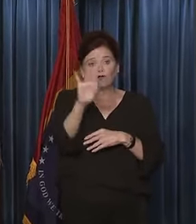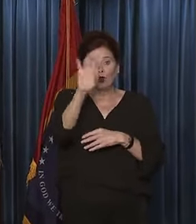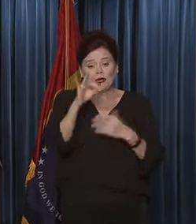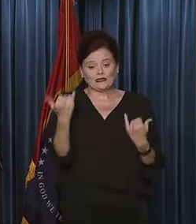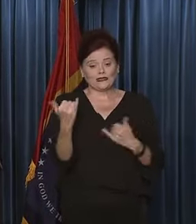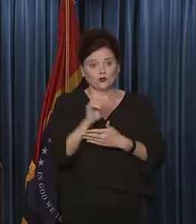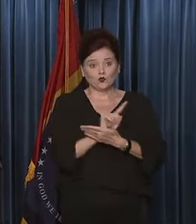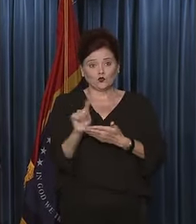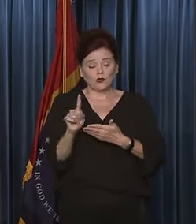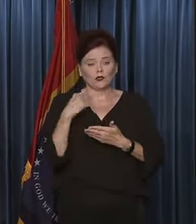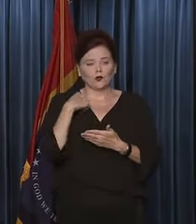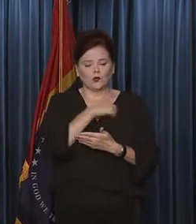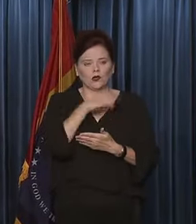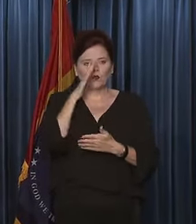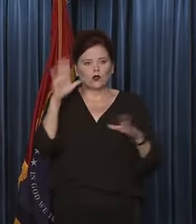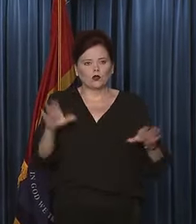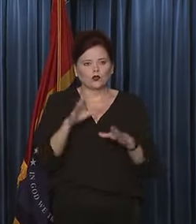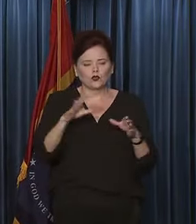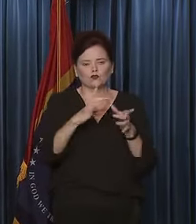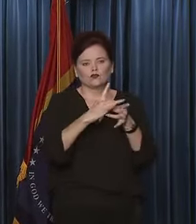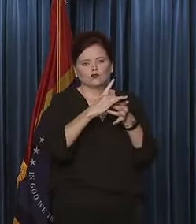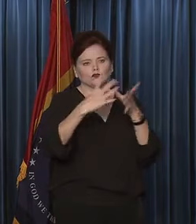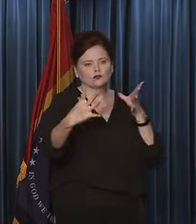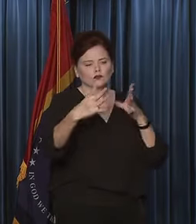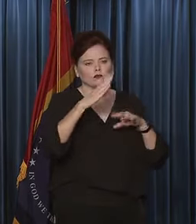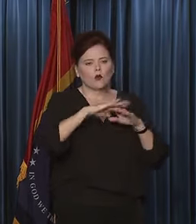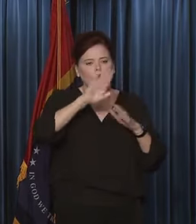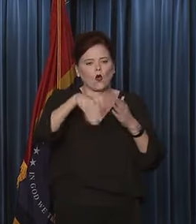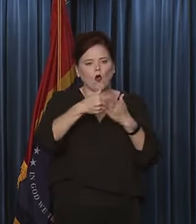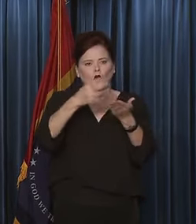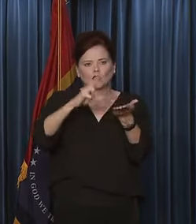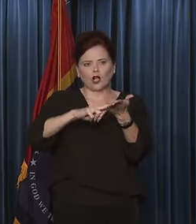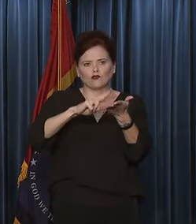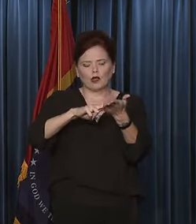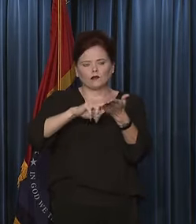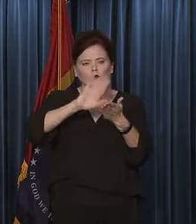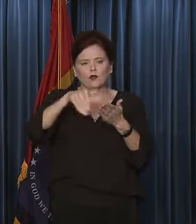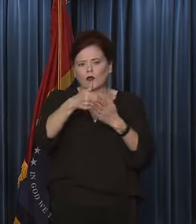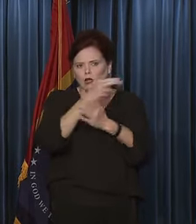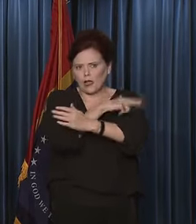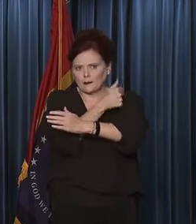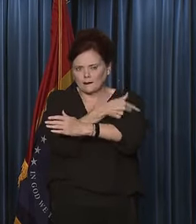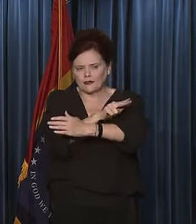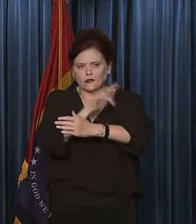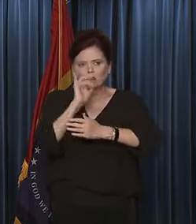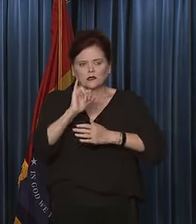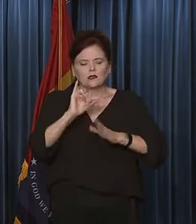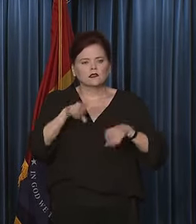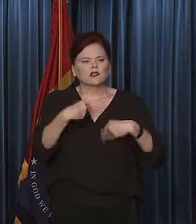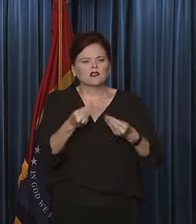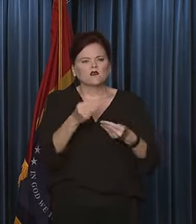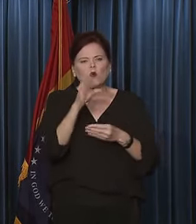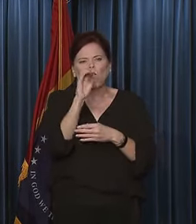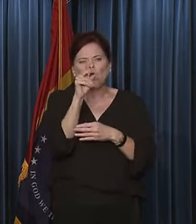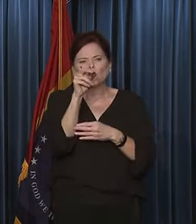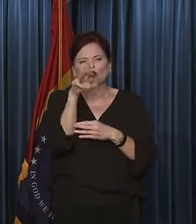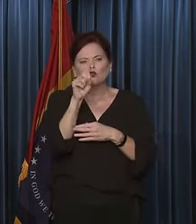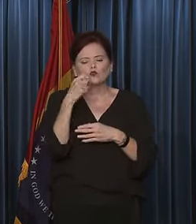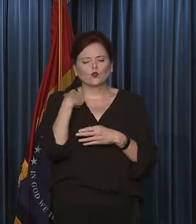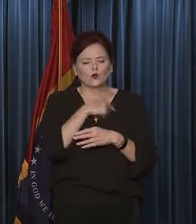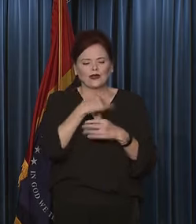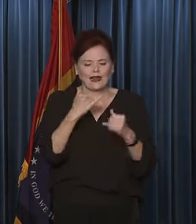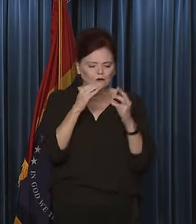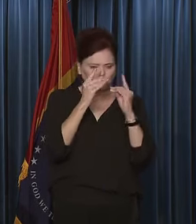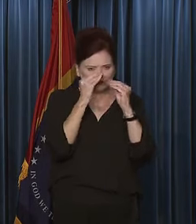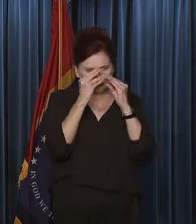week, we will do a release on all contracts, all hospitals that have given orders. So we're still putting that together.